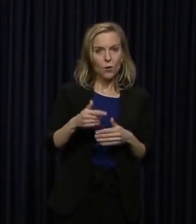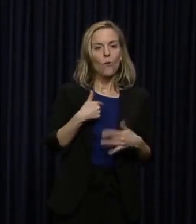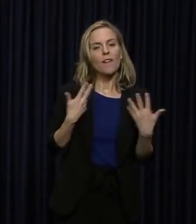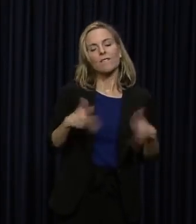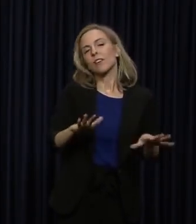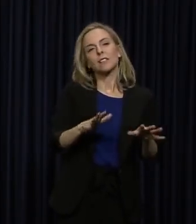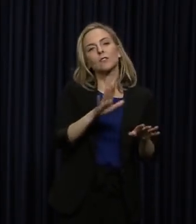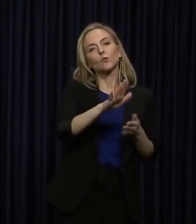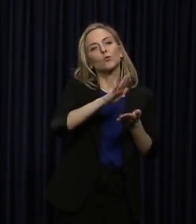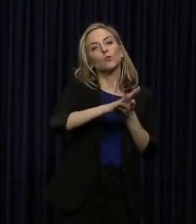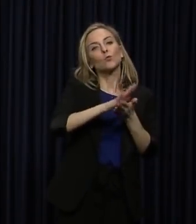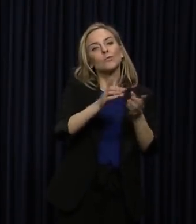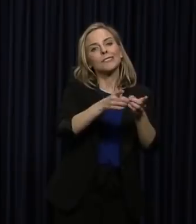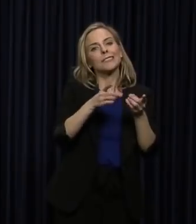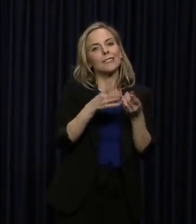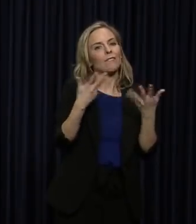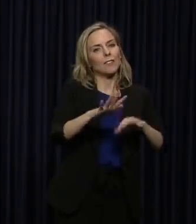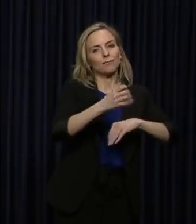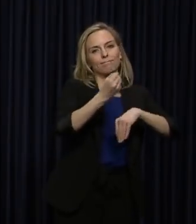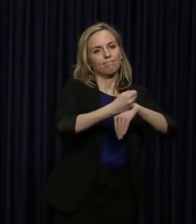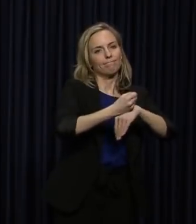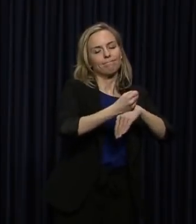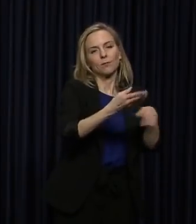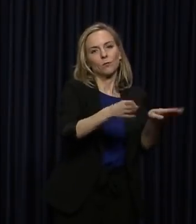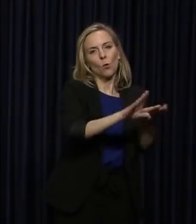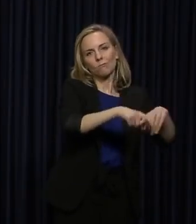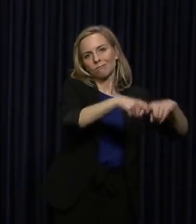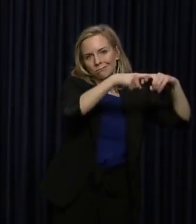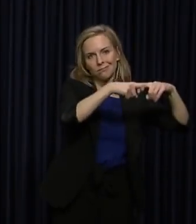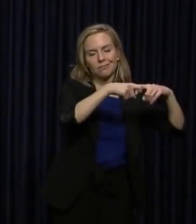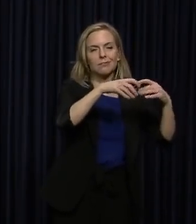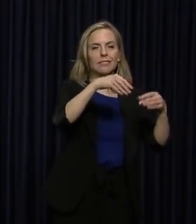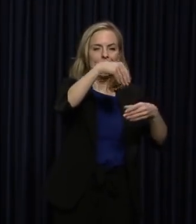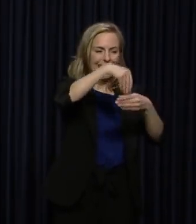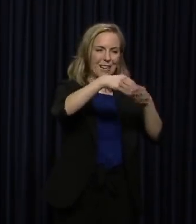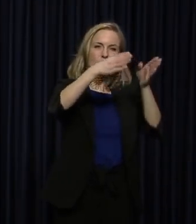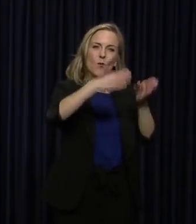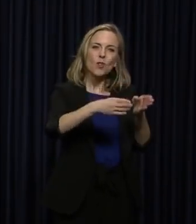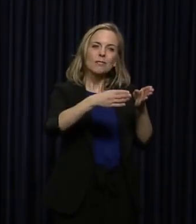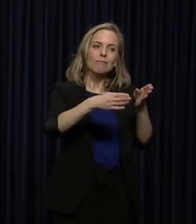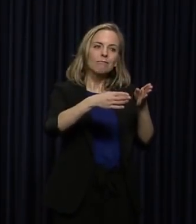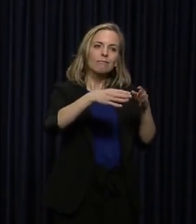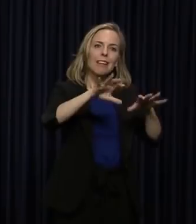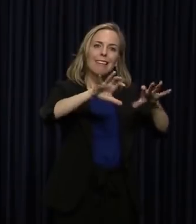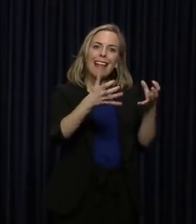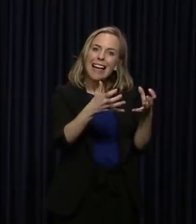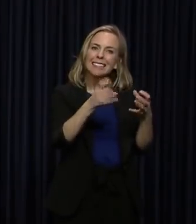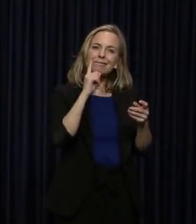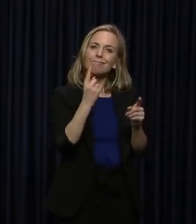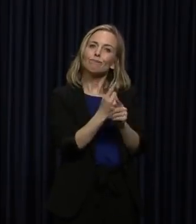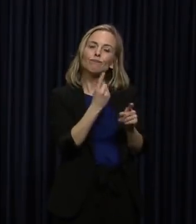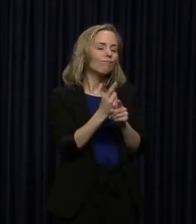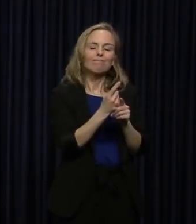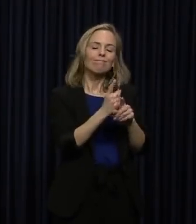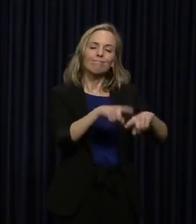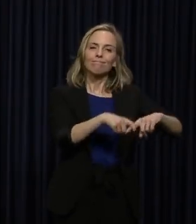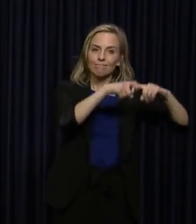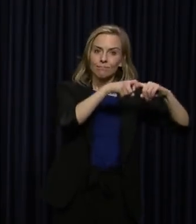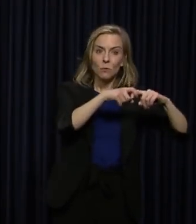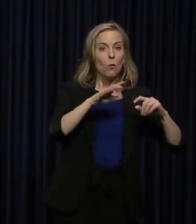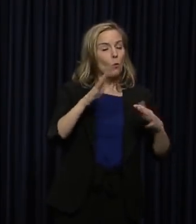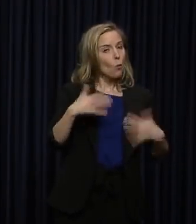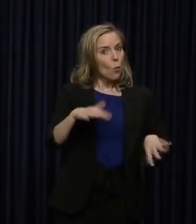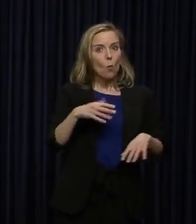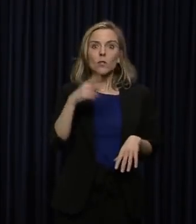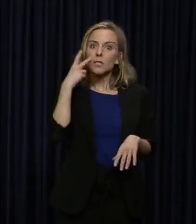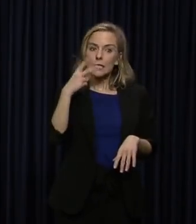school districts to in-class, certainly in-person classes. We see our school districts stepping